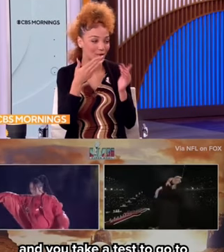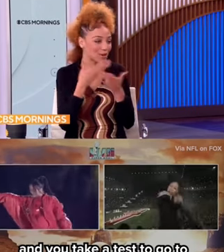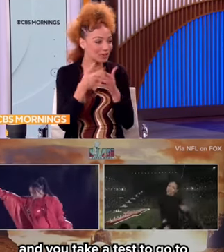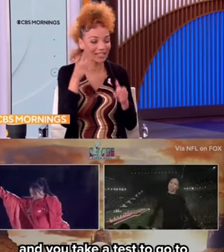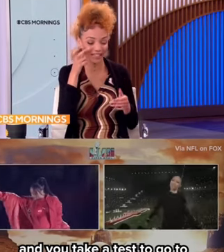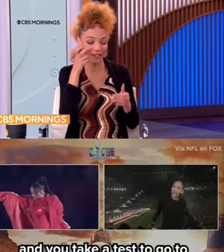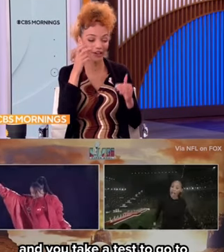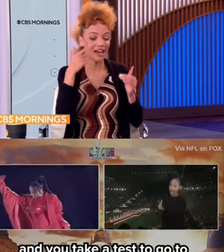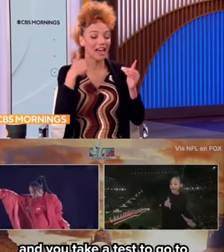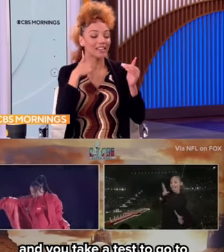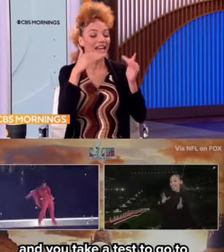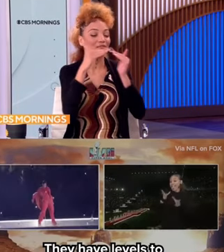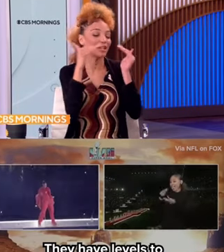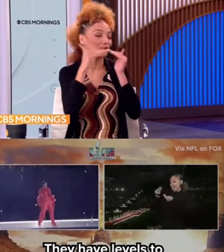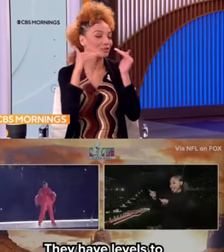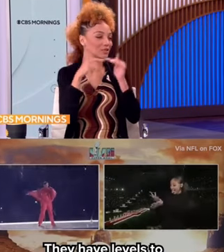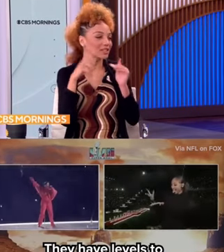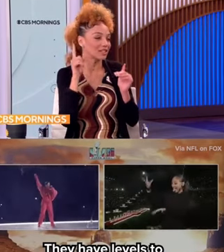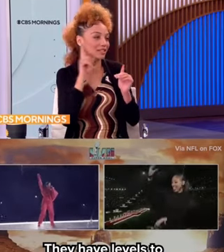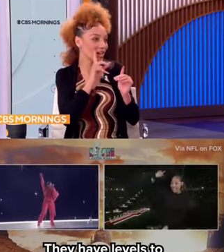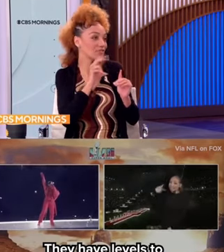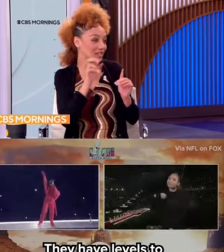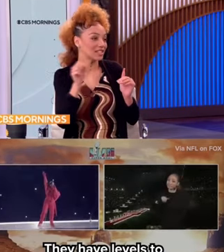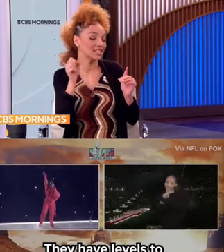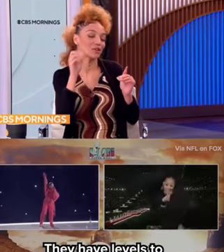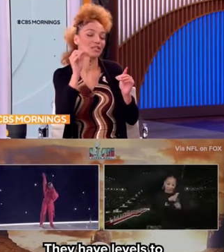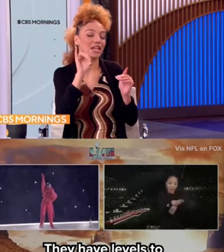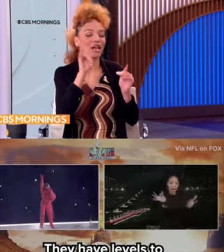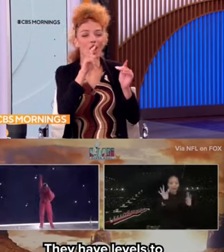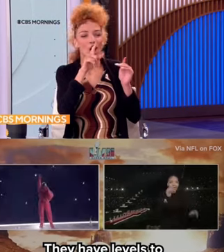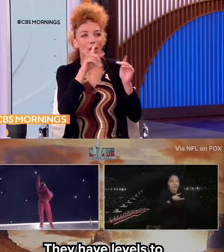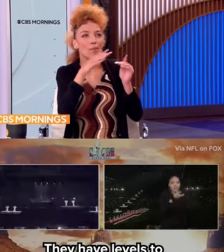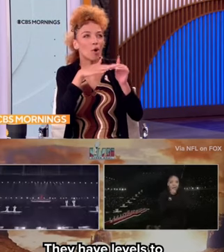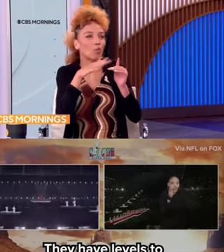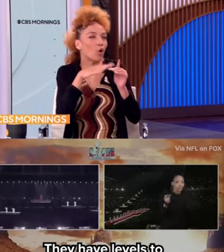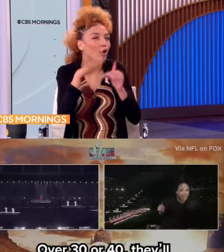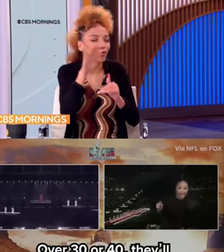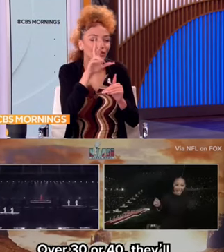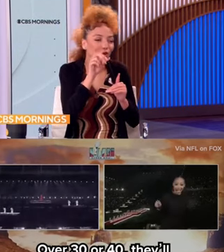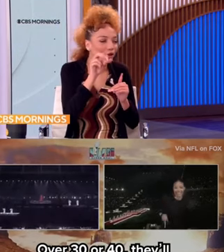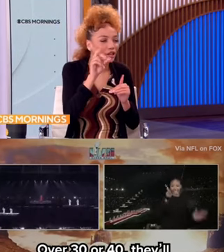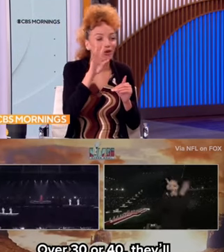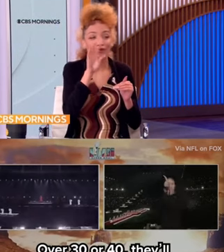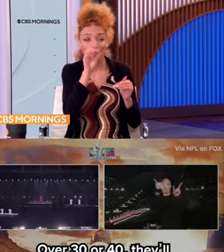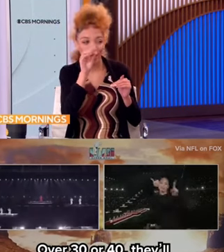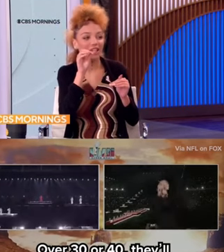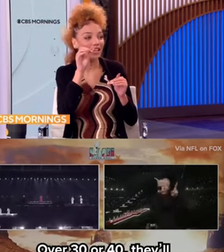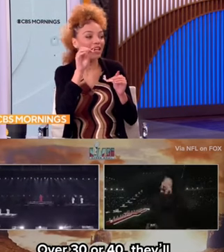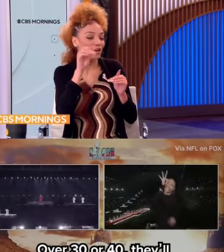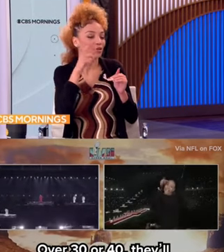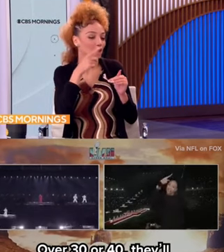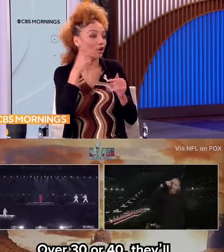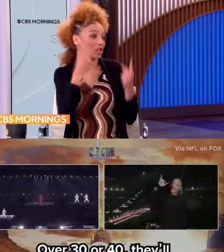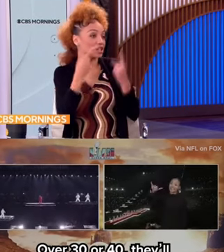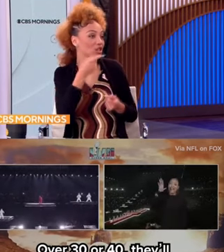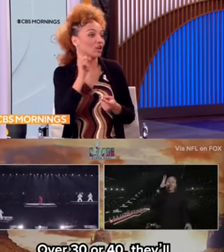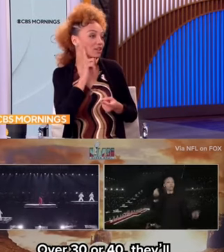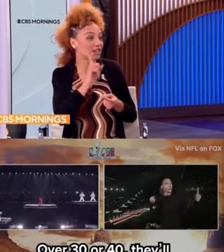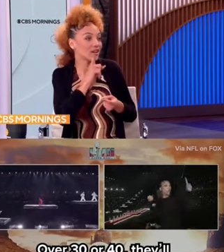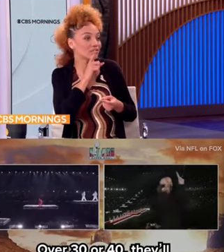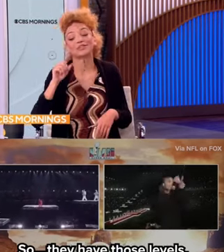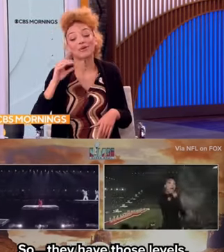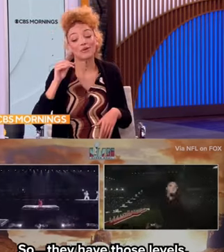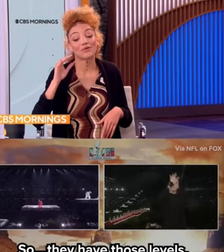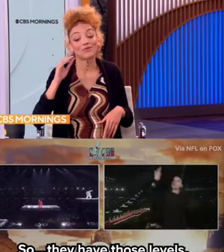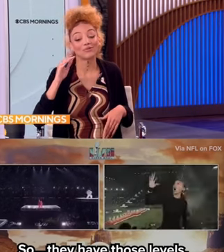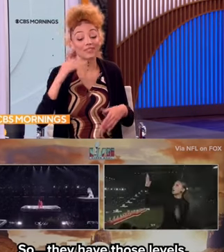how they keep you, they have levels to deaf units, so it's, like, over 30 or 40, they'll consider you're